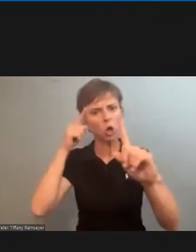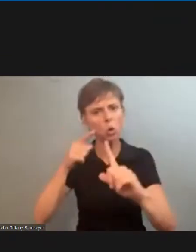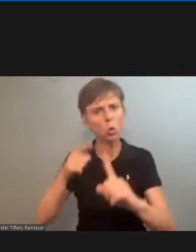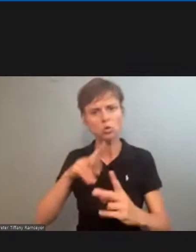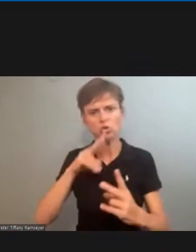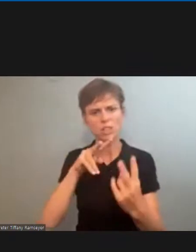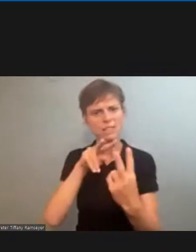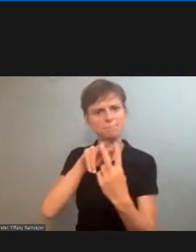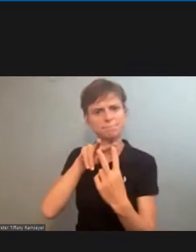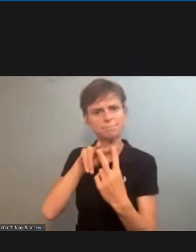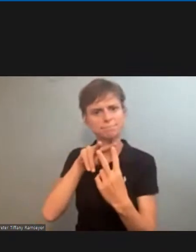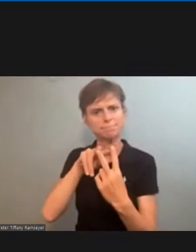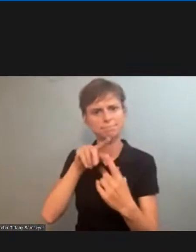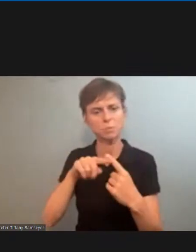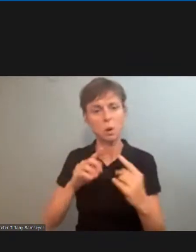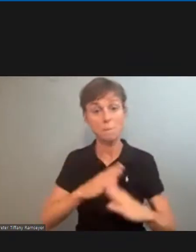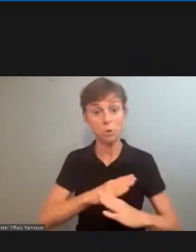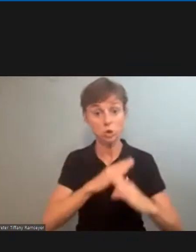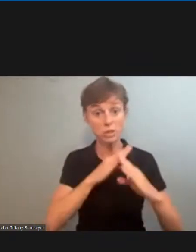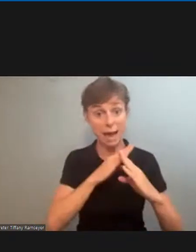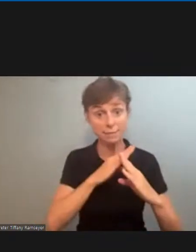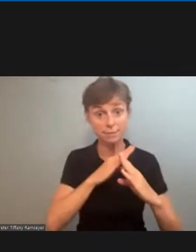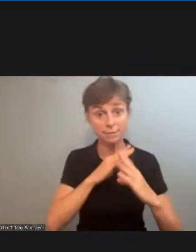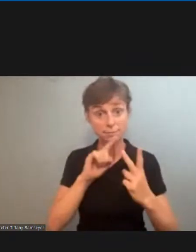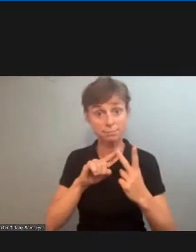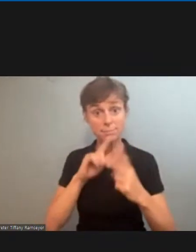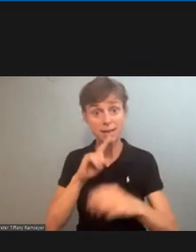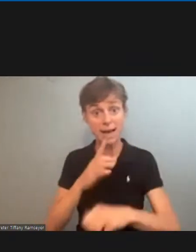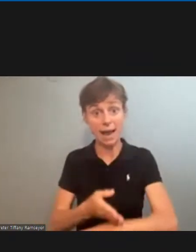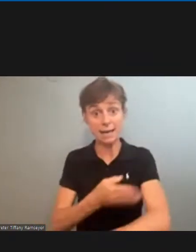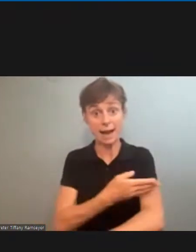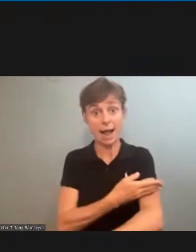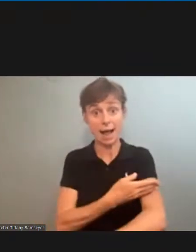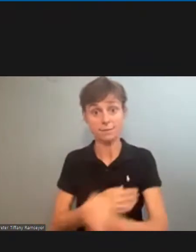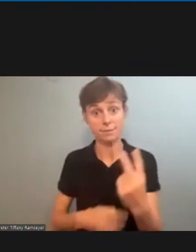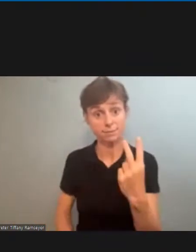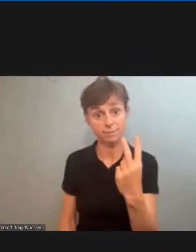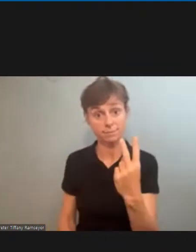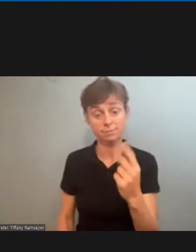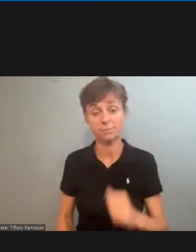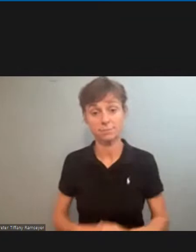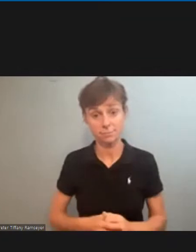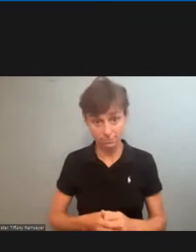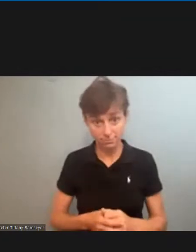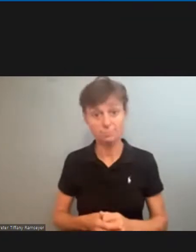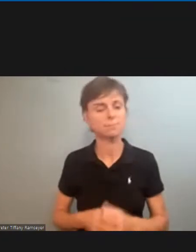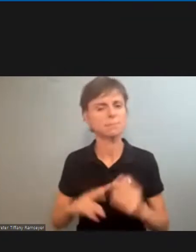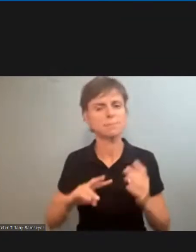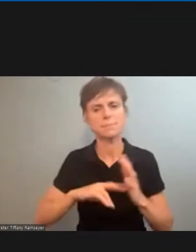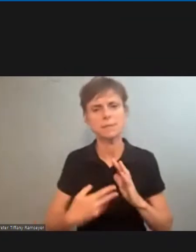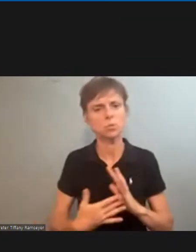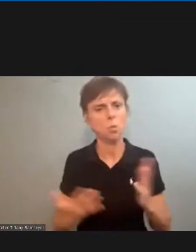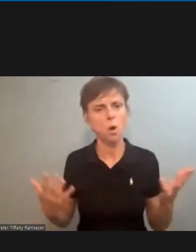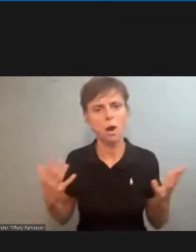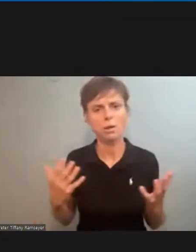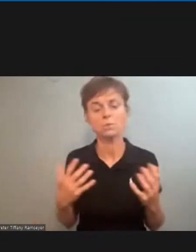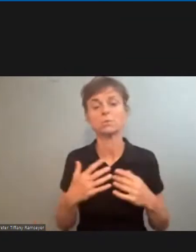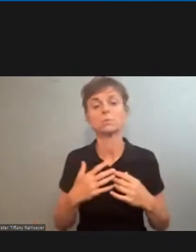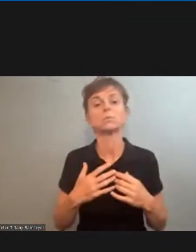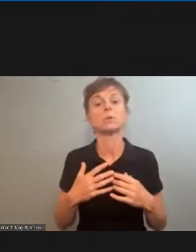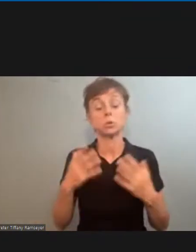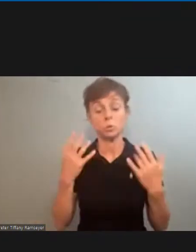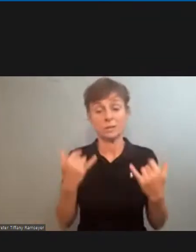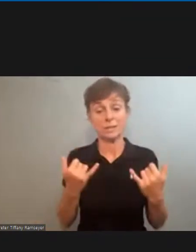terms protect and enhance so what do we mean with the advent of collective